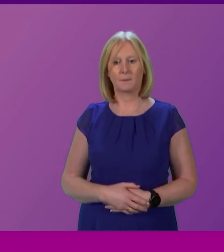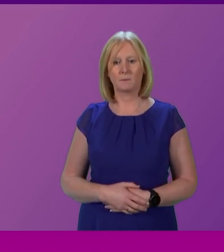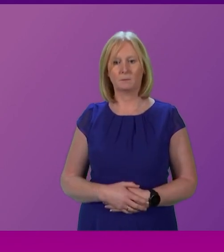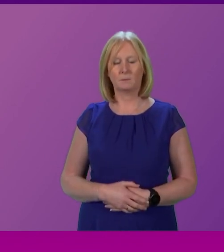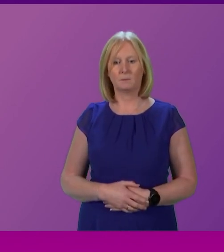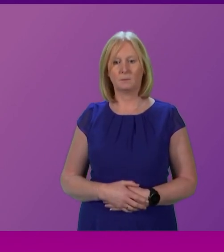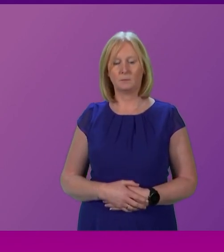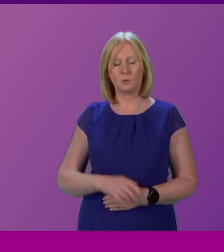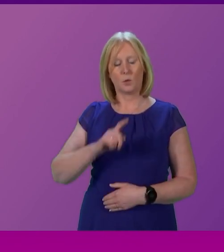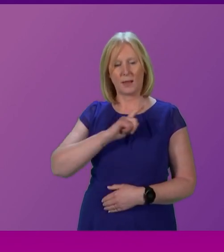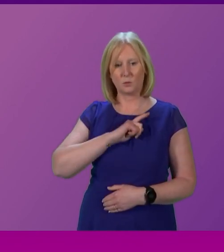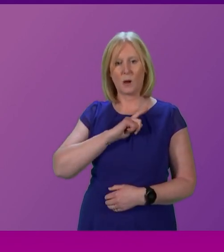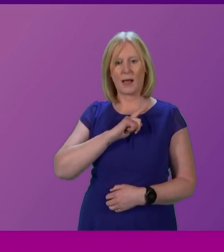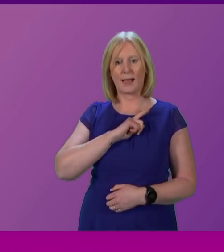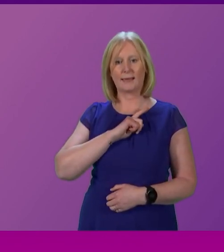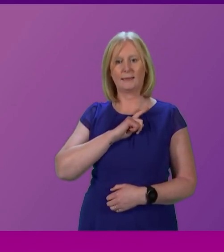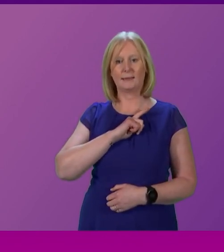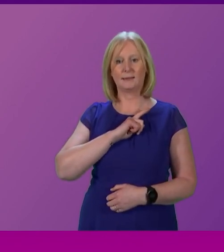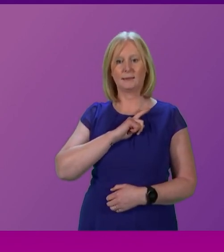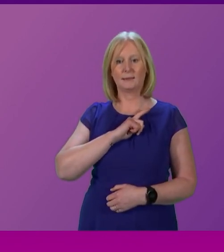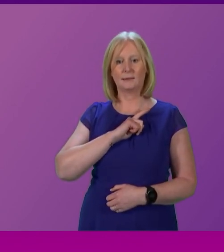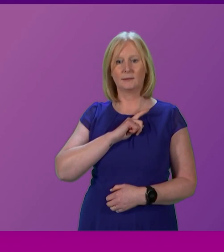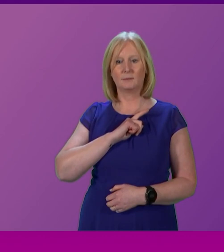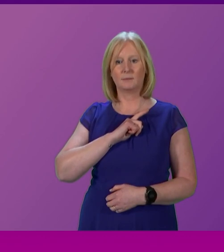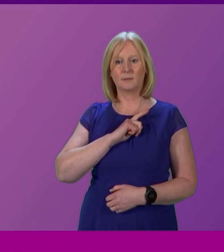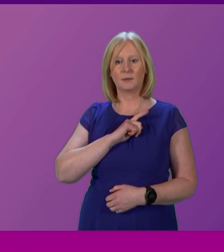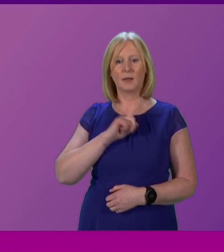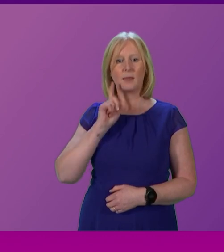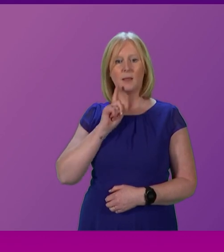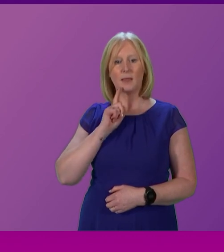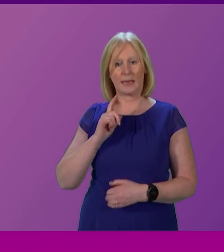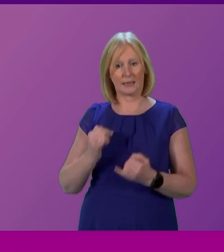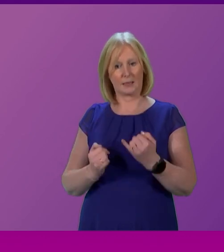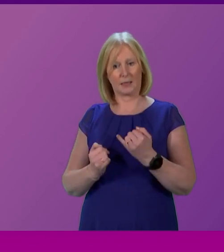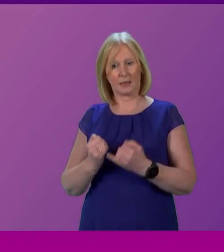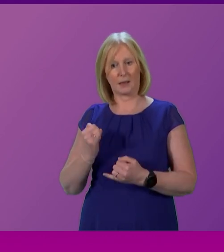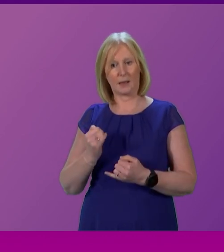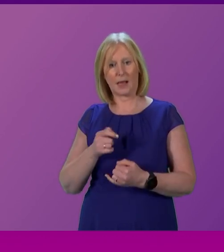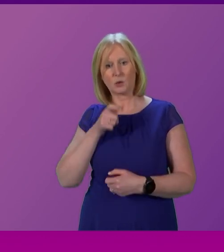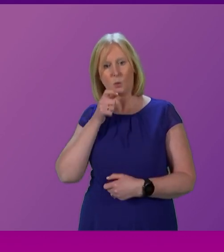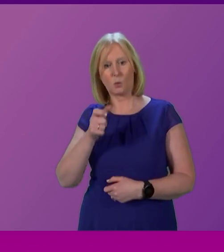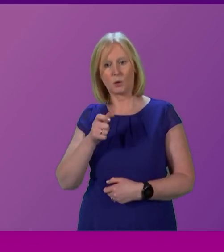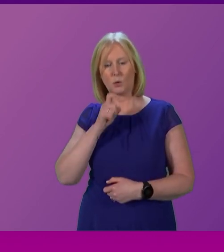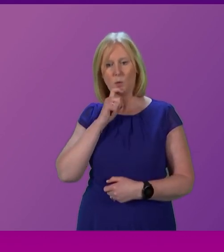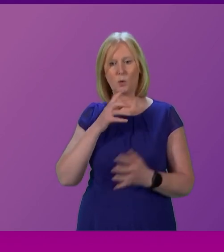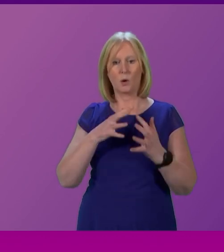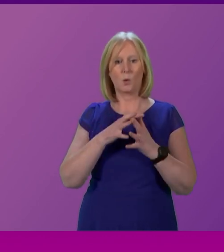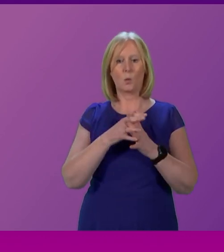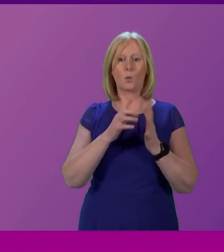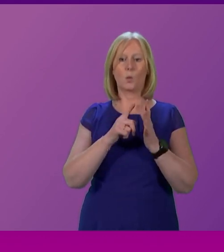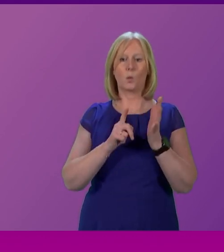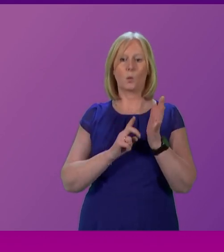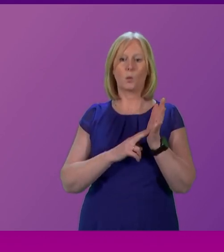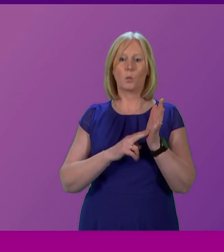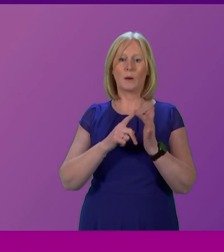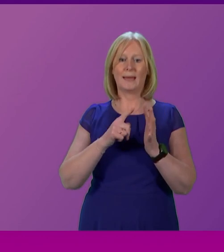And it's for that reasoning that the lady who deserves the final word of my contribution, President Officer, is Winnie Ewing. As